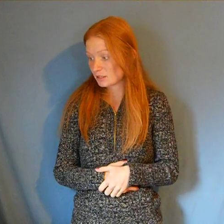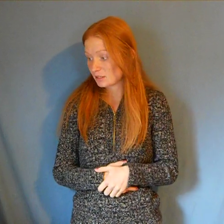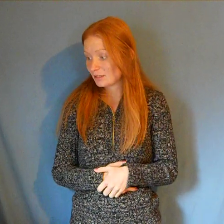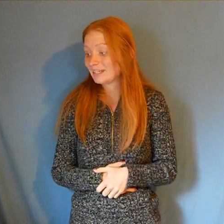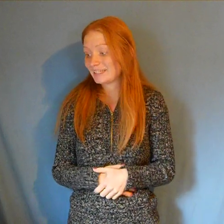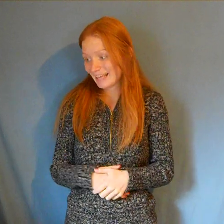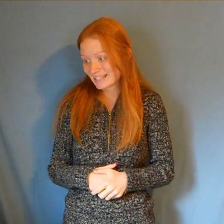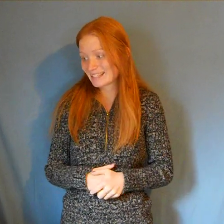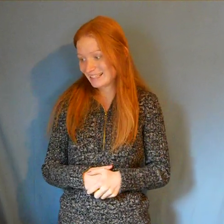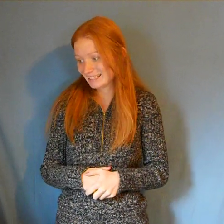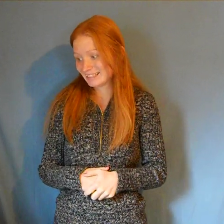Yes.